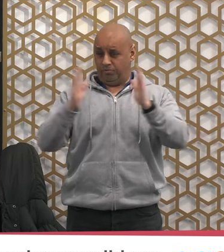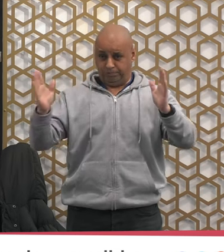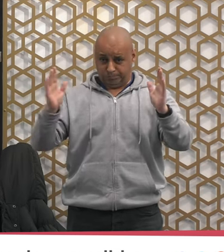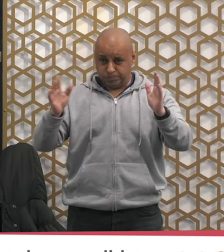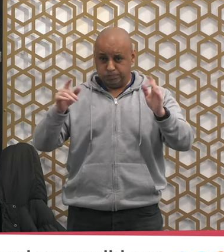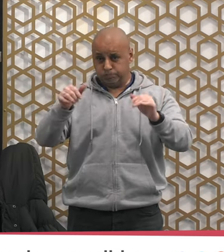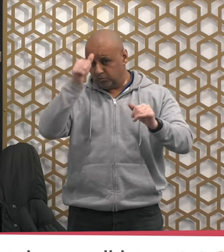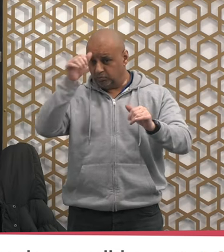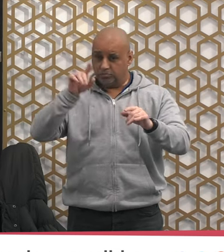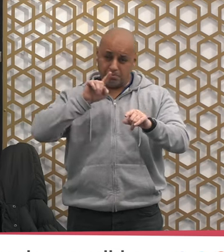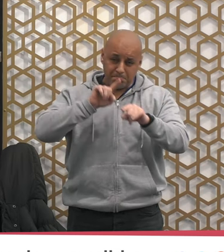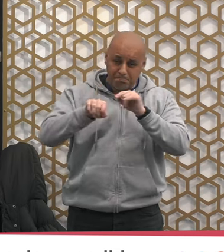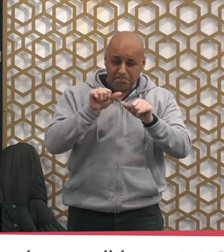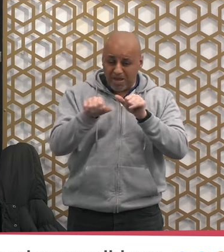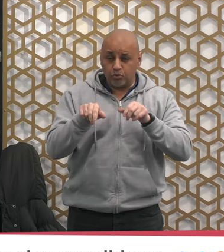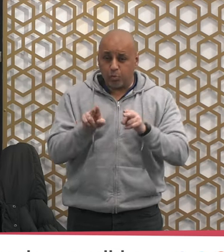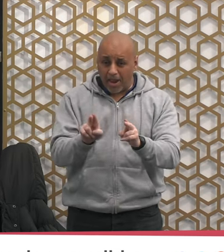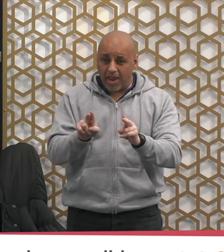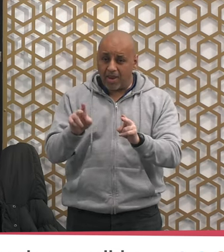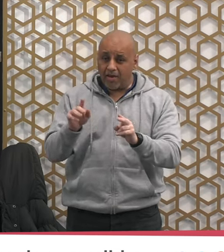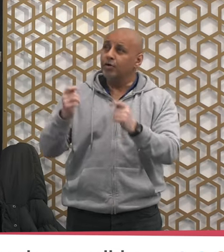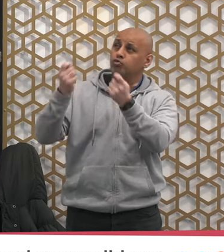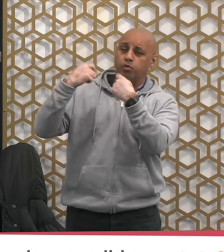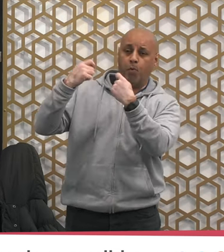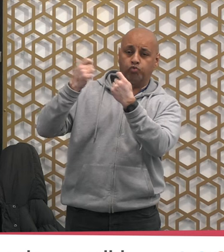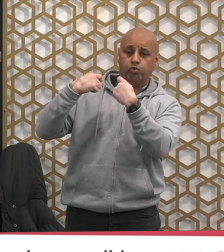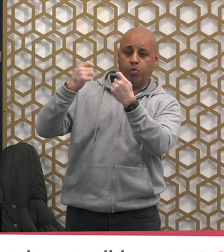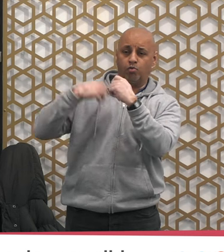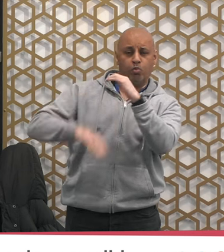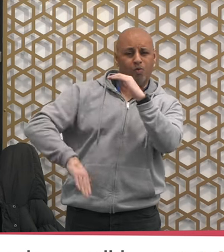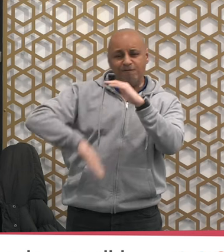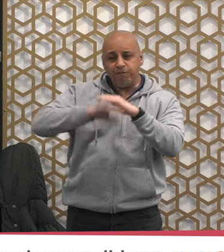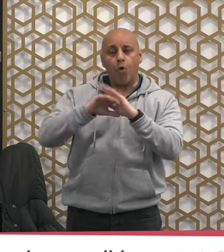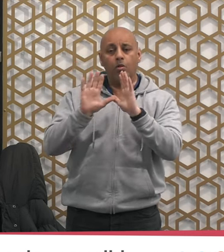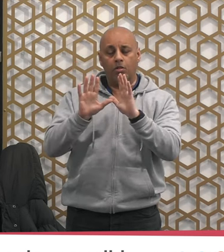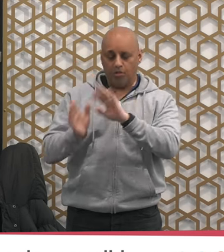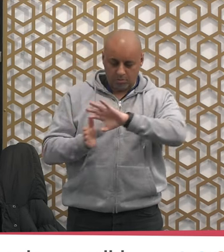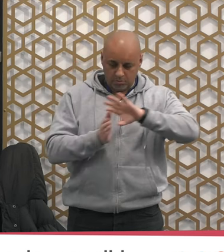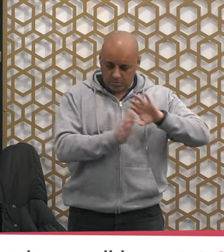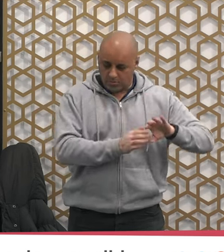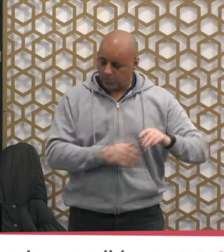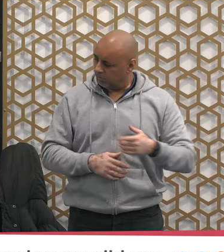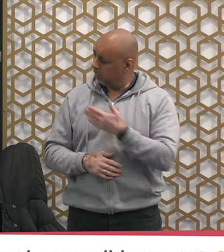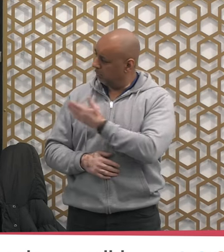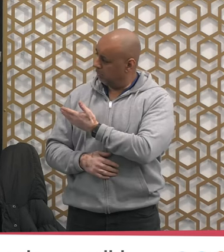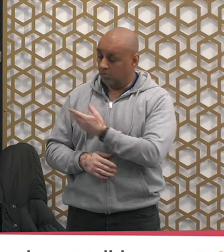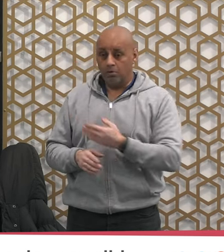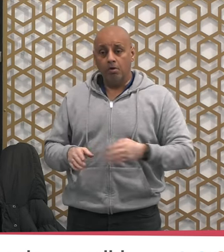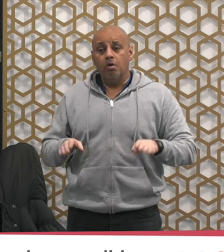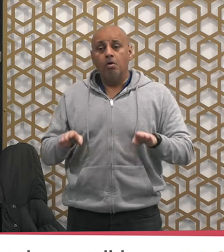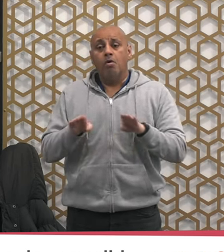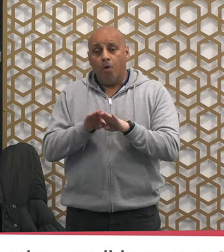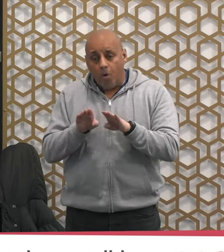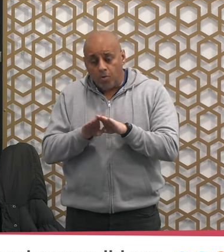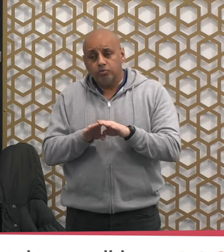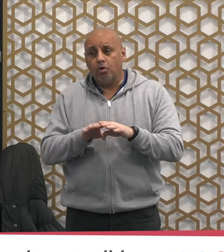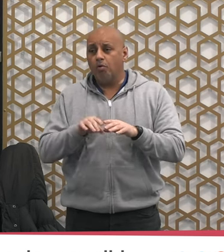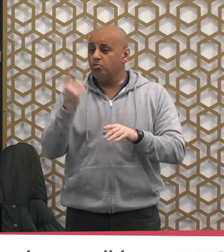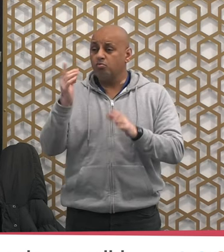blessed month likewise the month of Ramadan is the month of fasting it is our core duty and